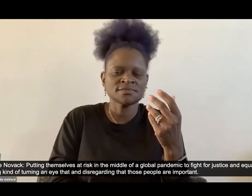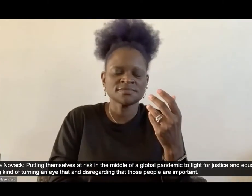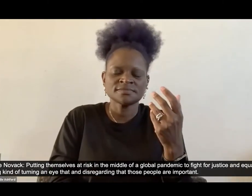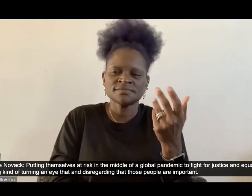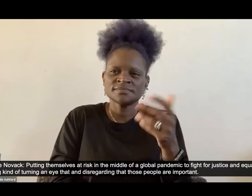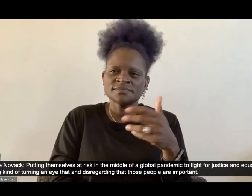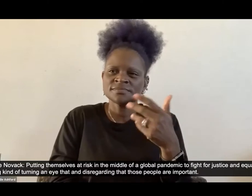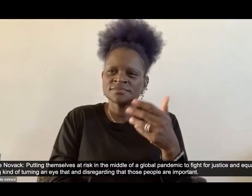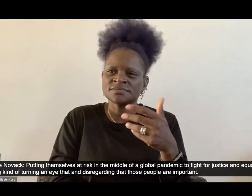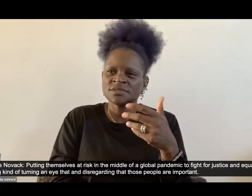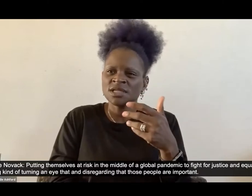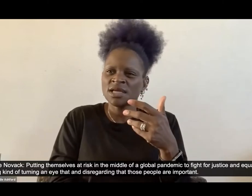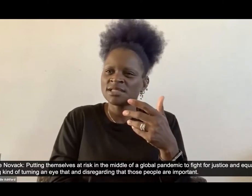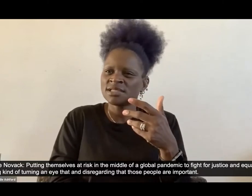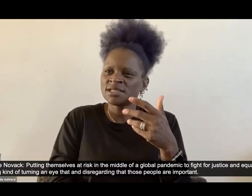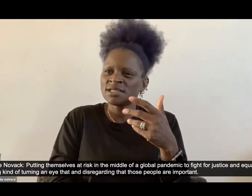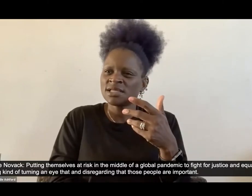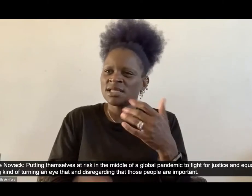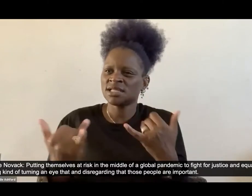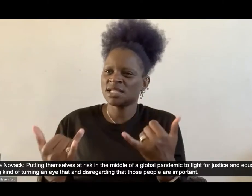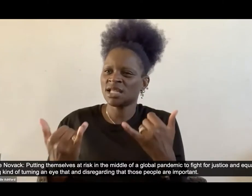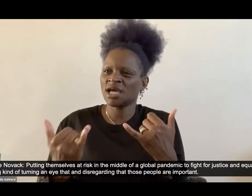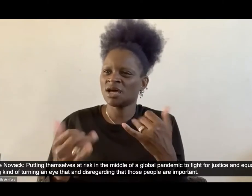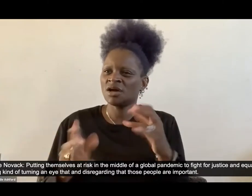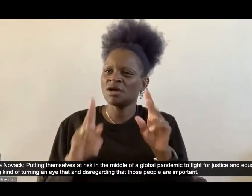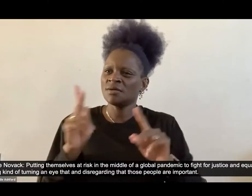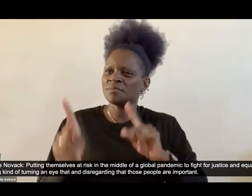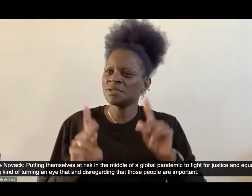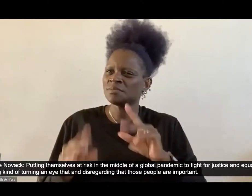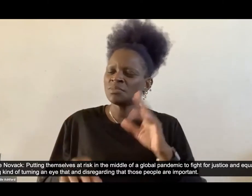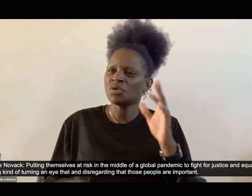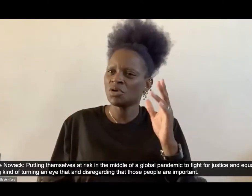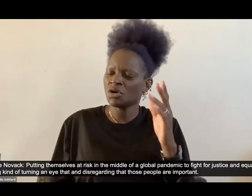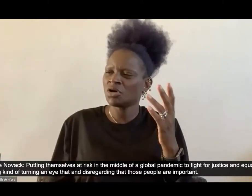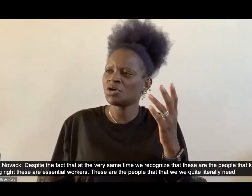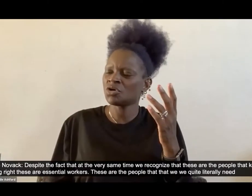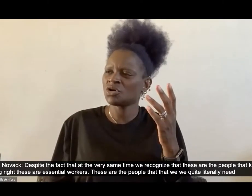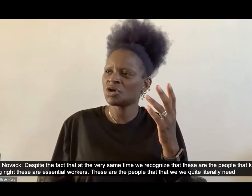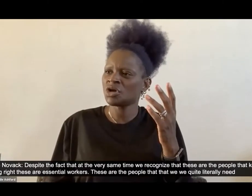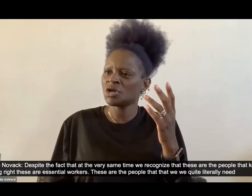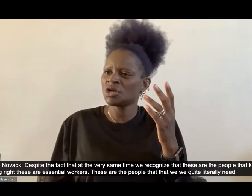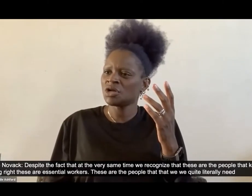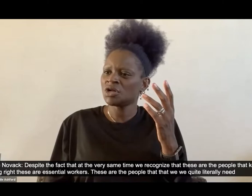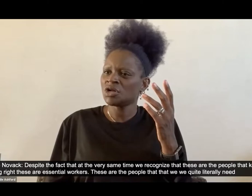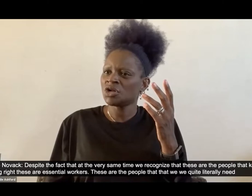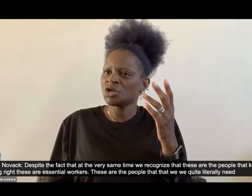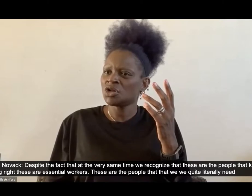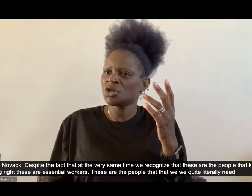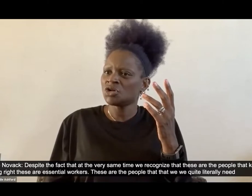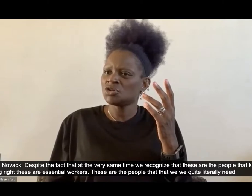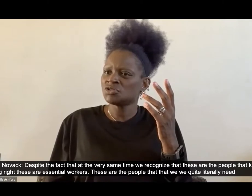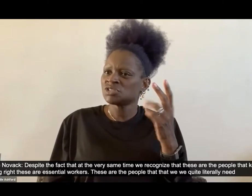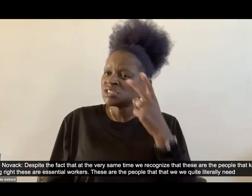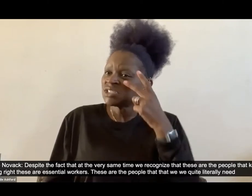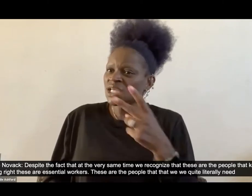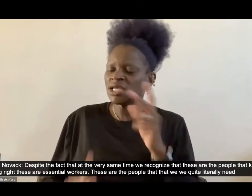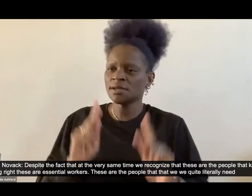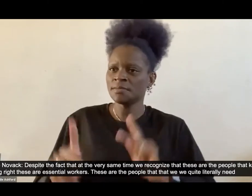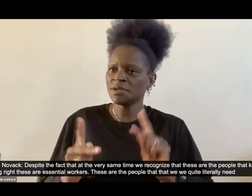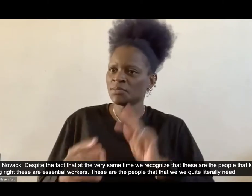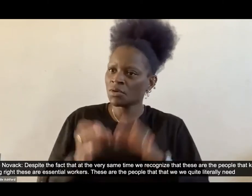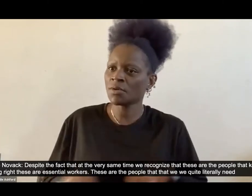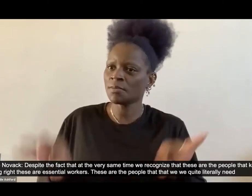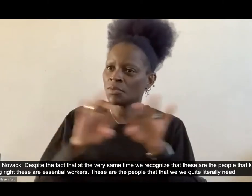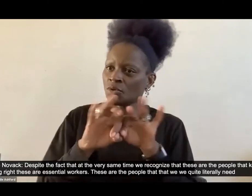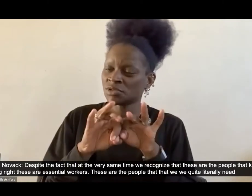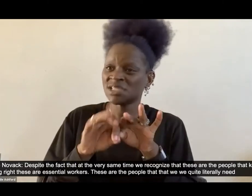disregarding that those people are important. Um, despite the fact that at the very same time, um, recognize that